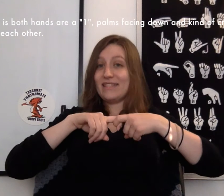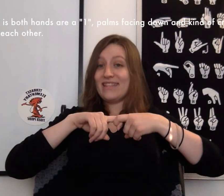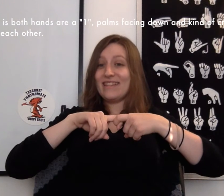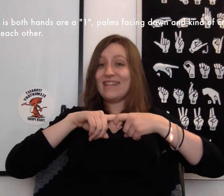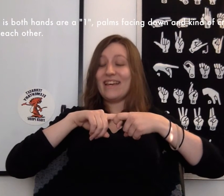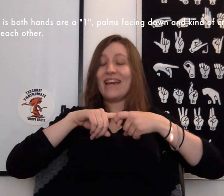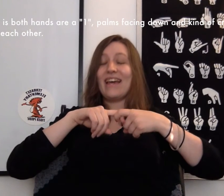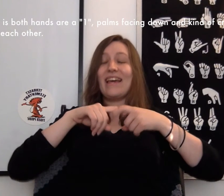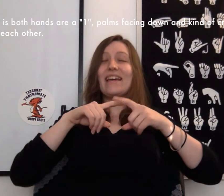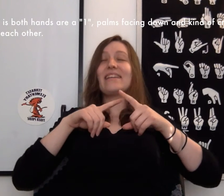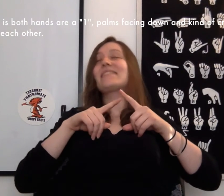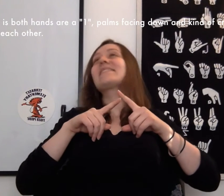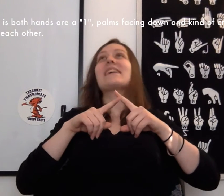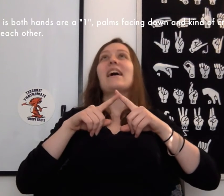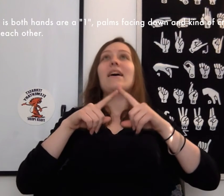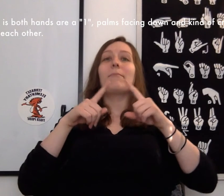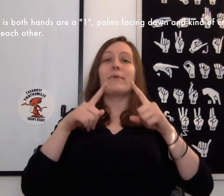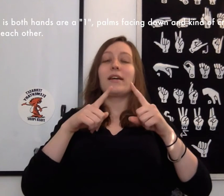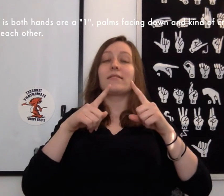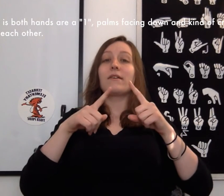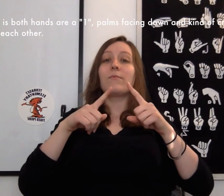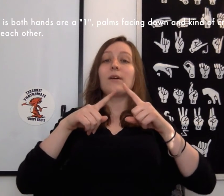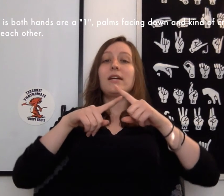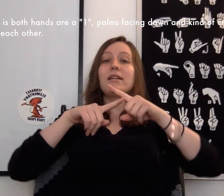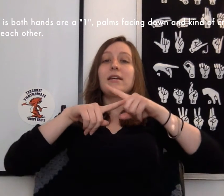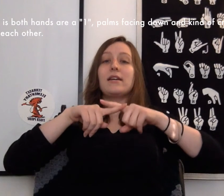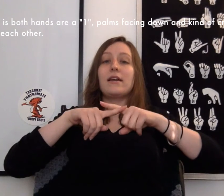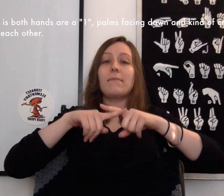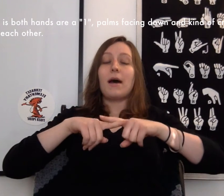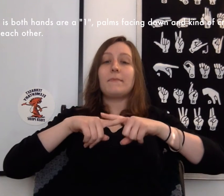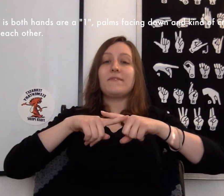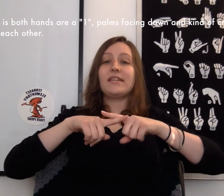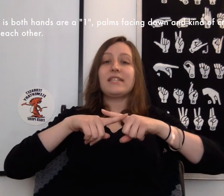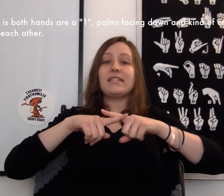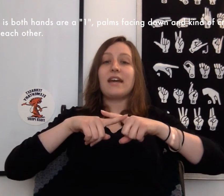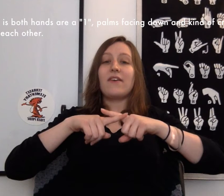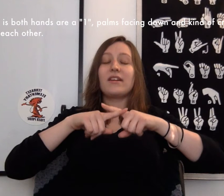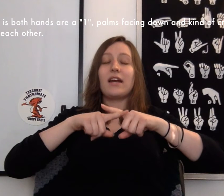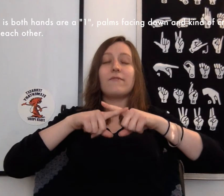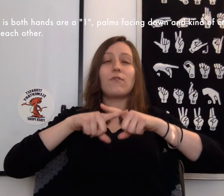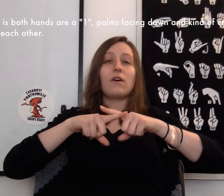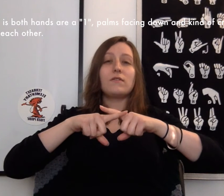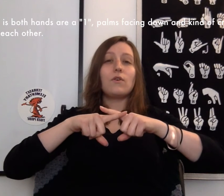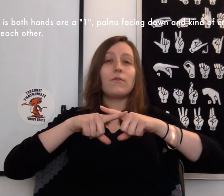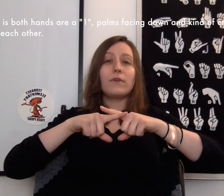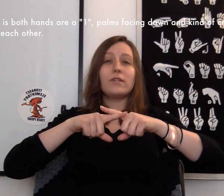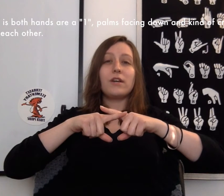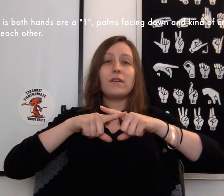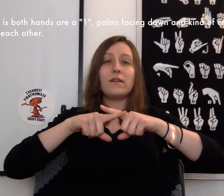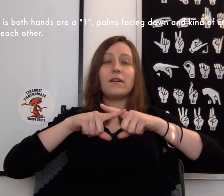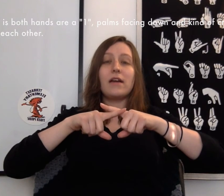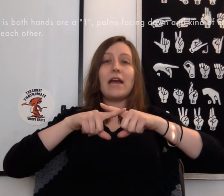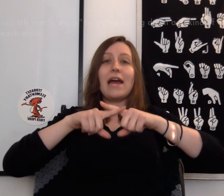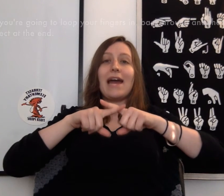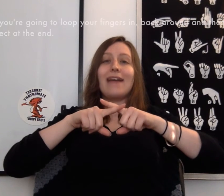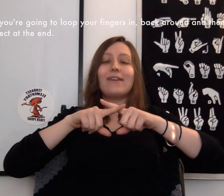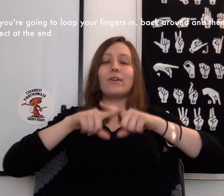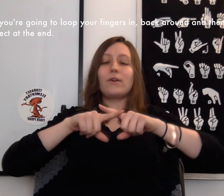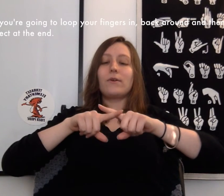is both hands are one, palms facing down and kind of crossed over each other. And you're going